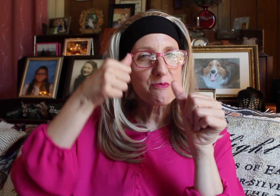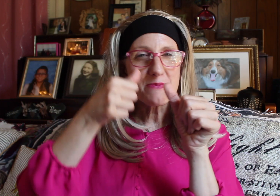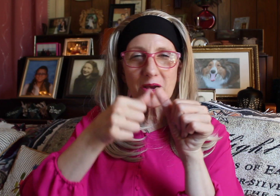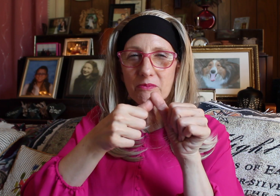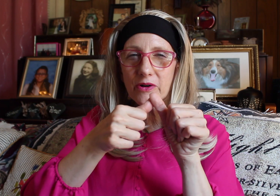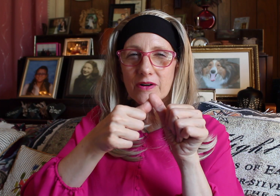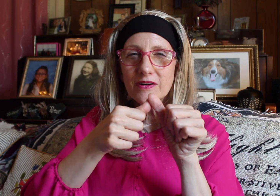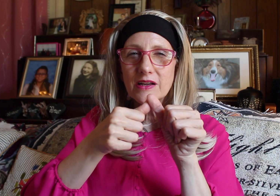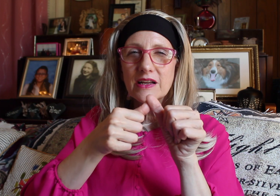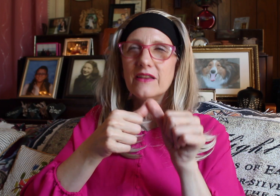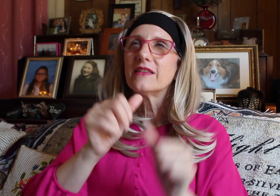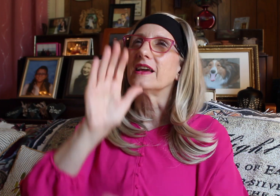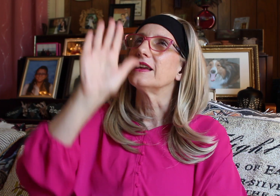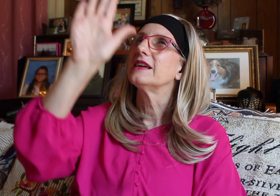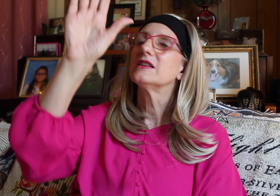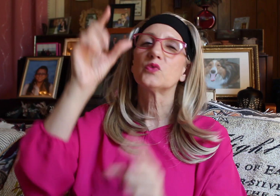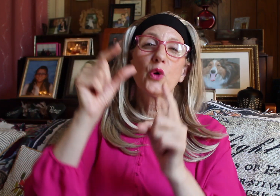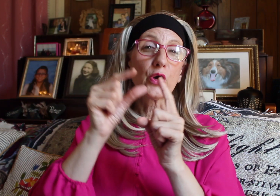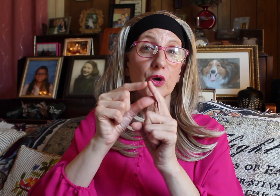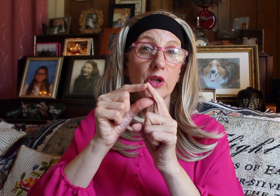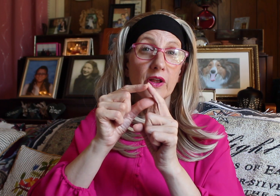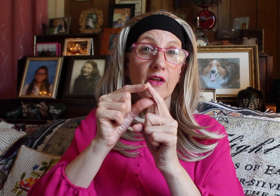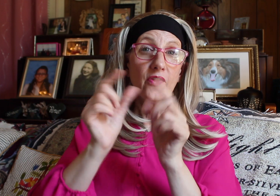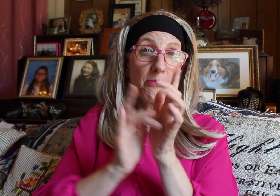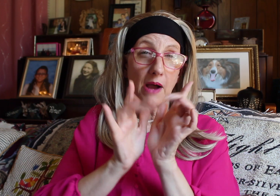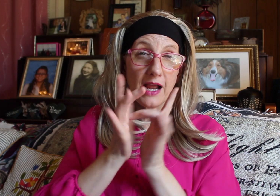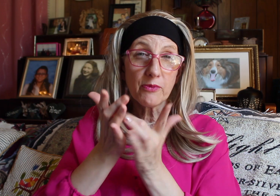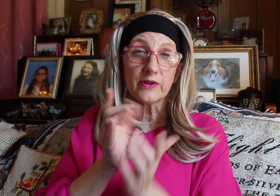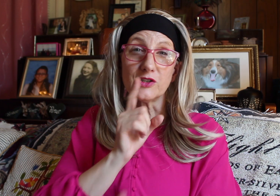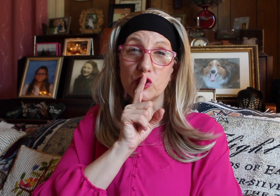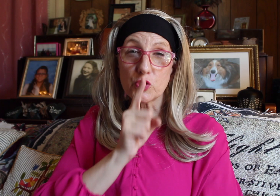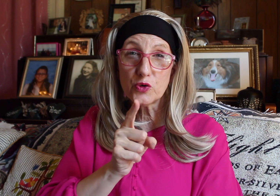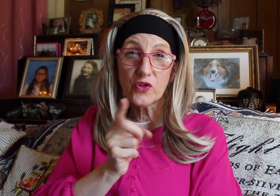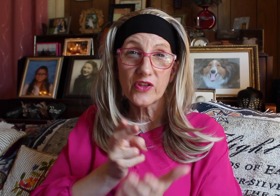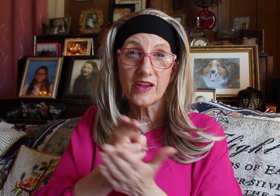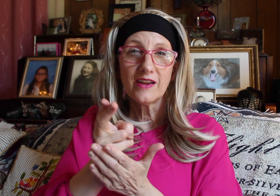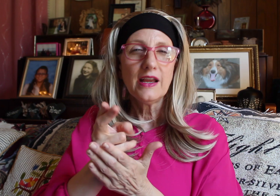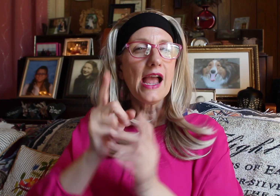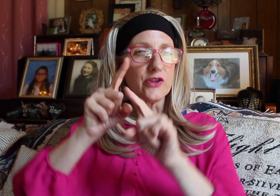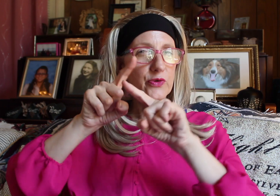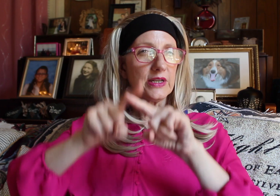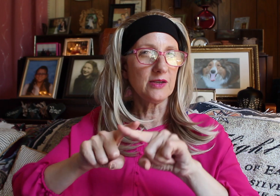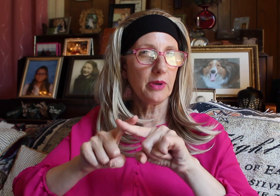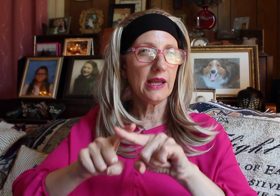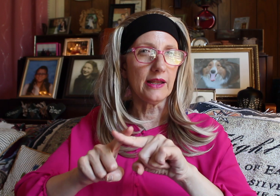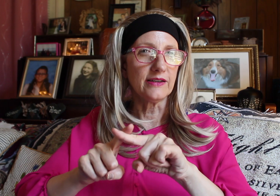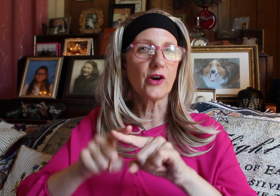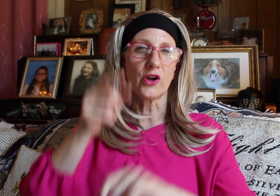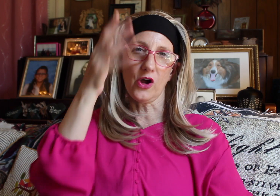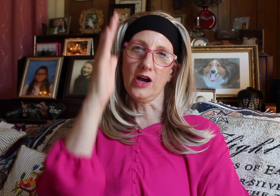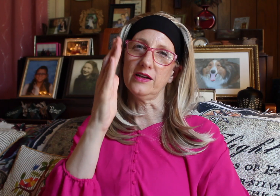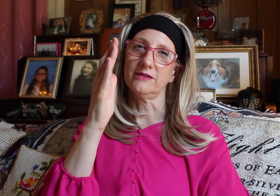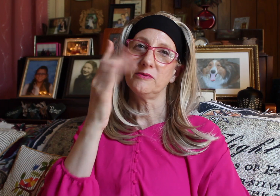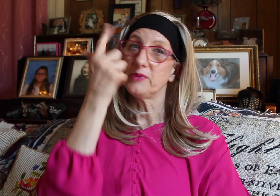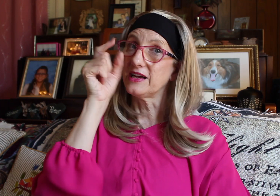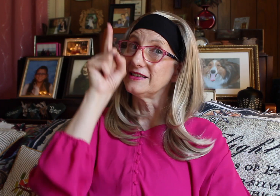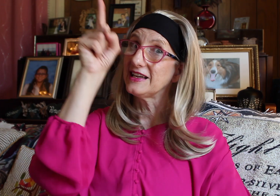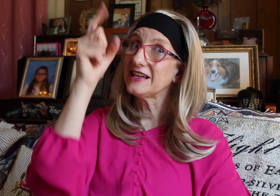remember that His Word, the Bible, is truth and you can depend on God because He